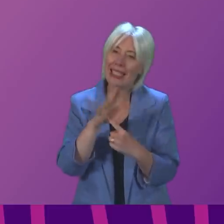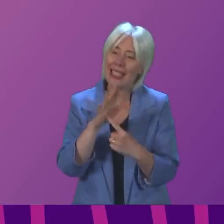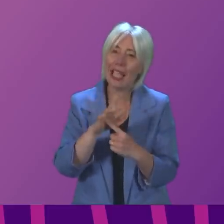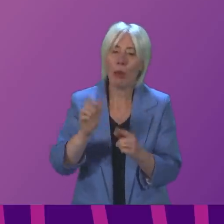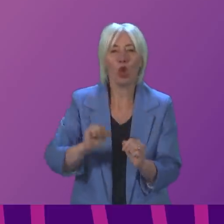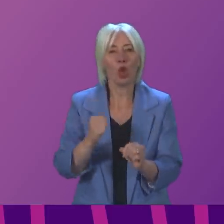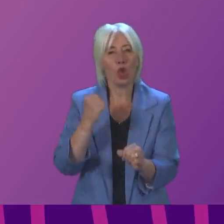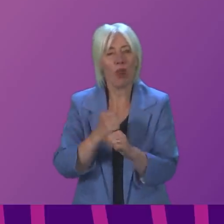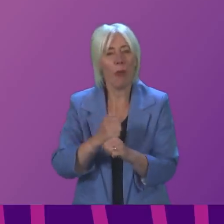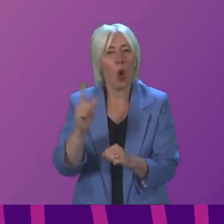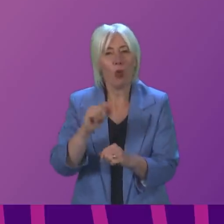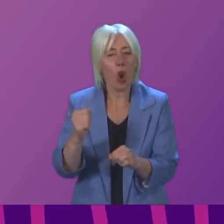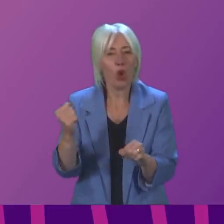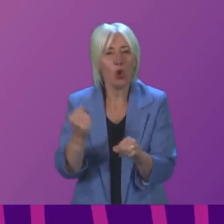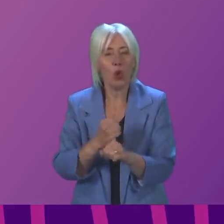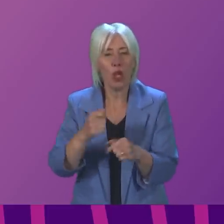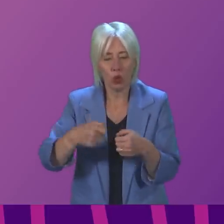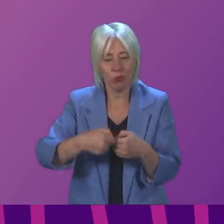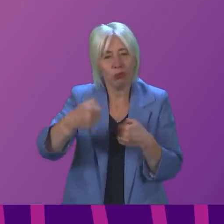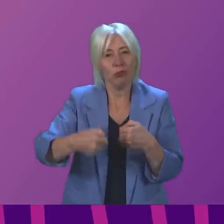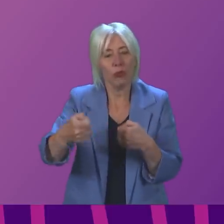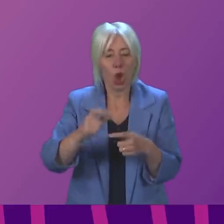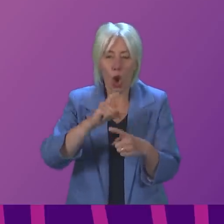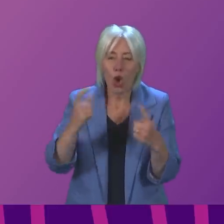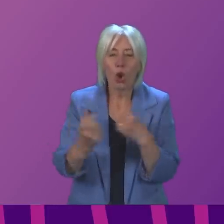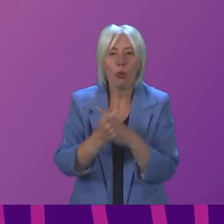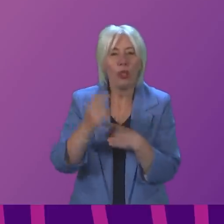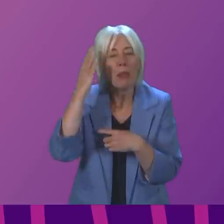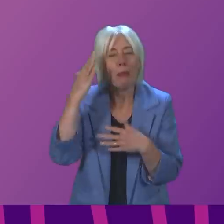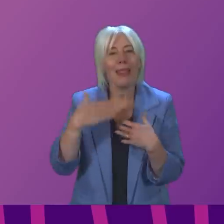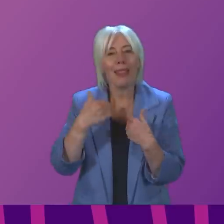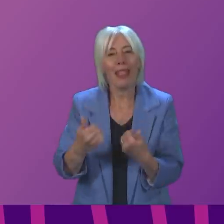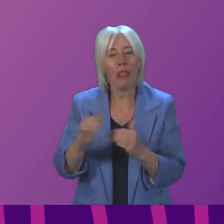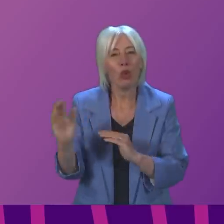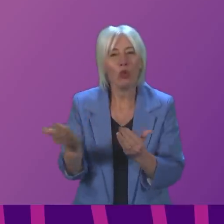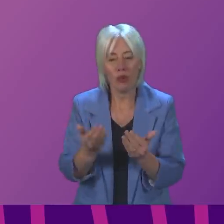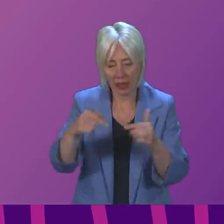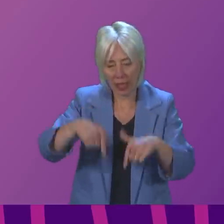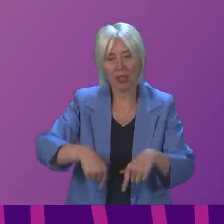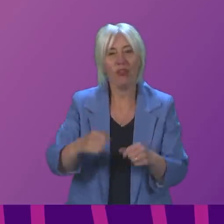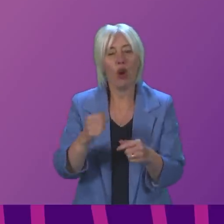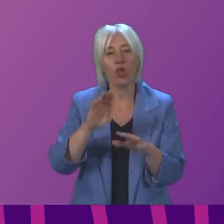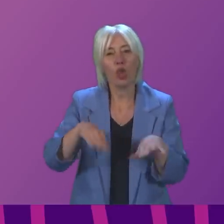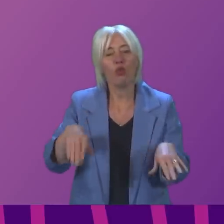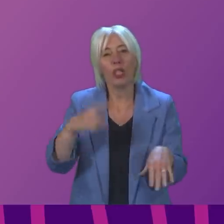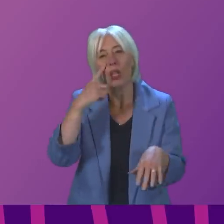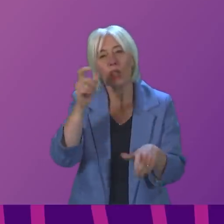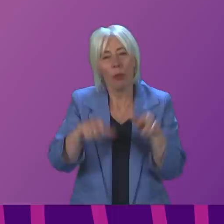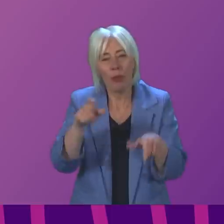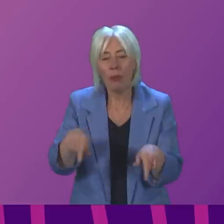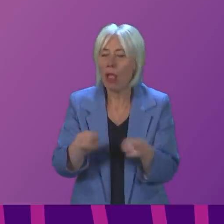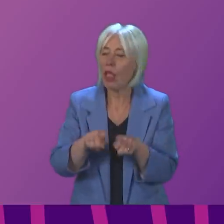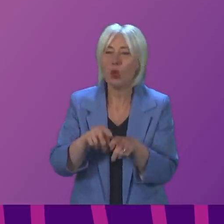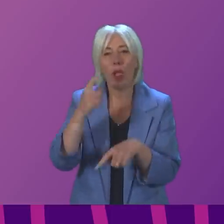to extend community-based mental health services for children and young people, to support youth work